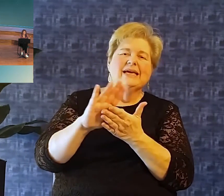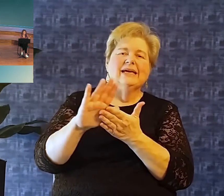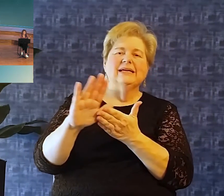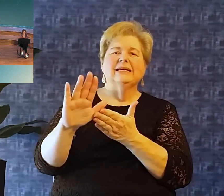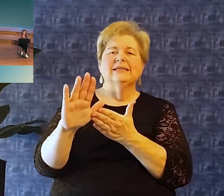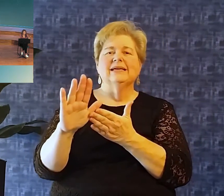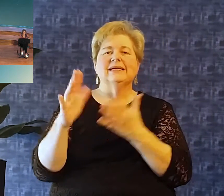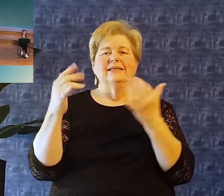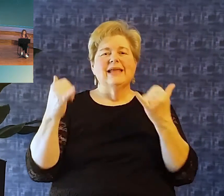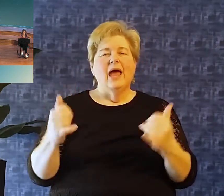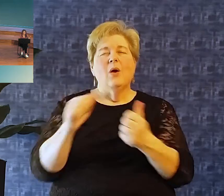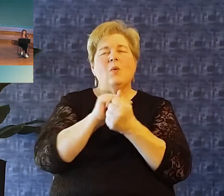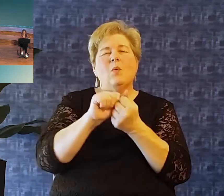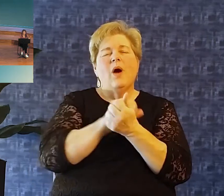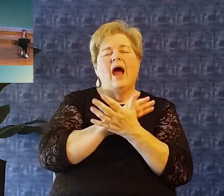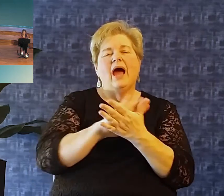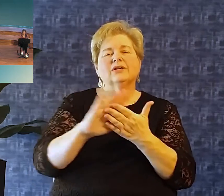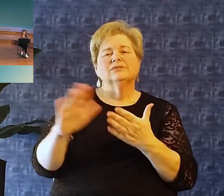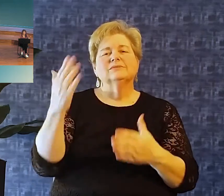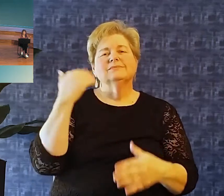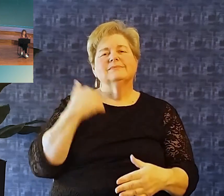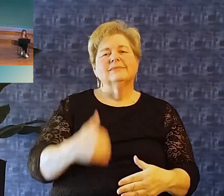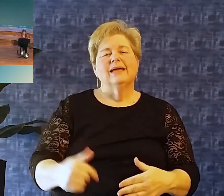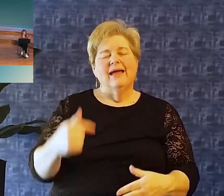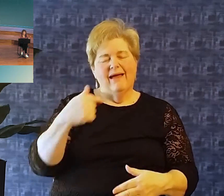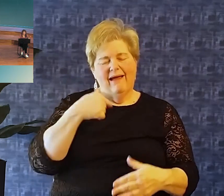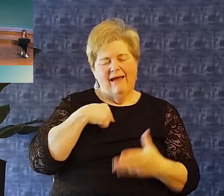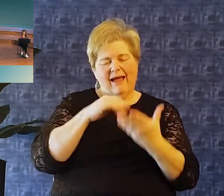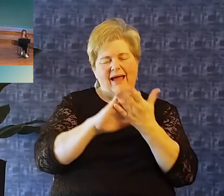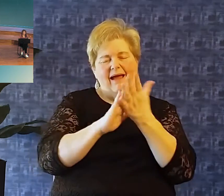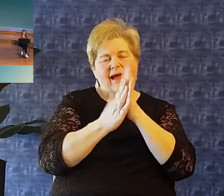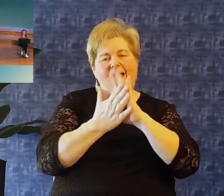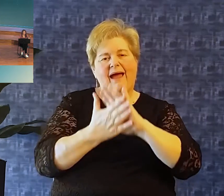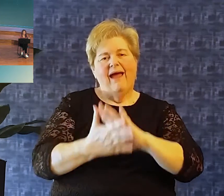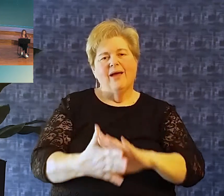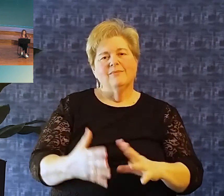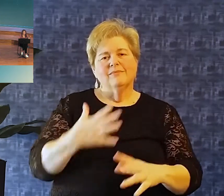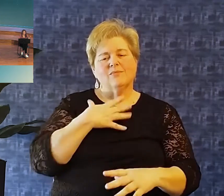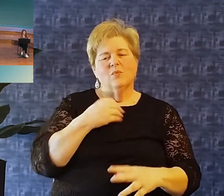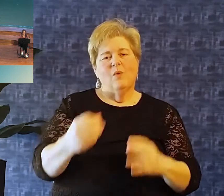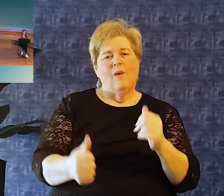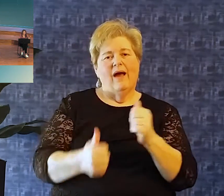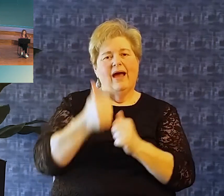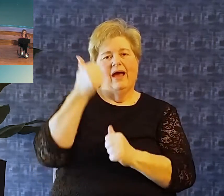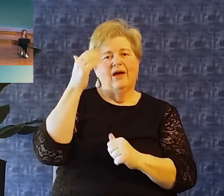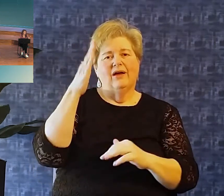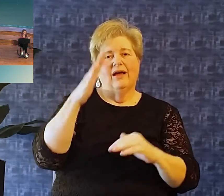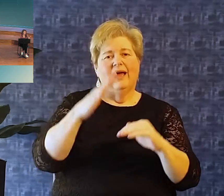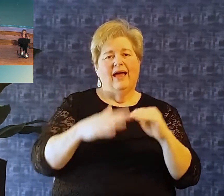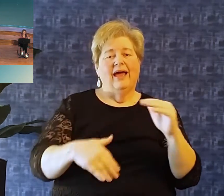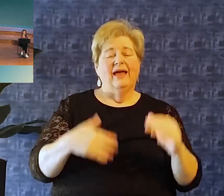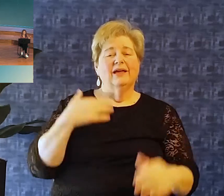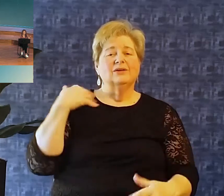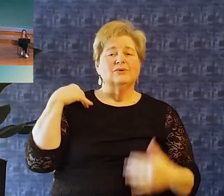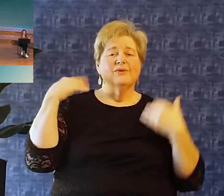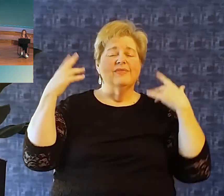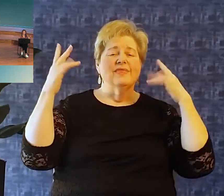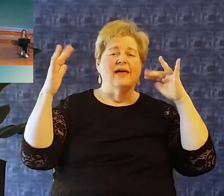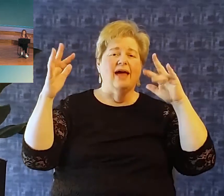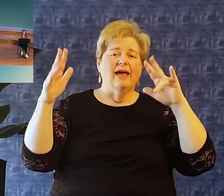snow. Now wash me and I shall be whiter